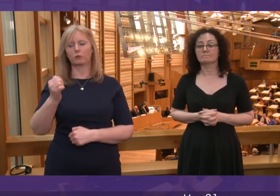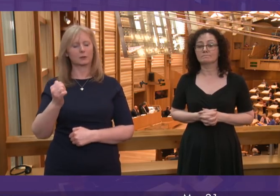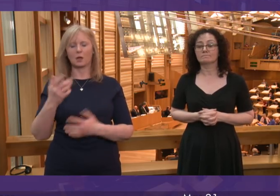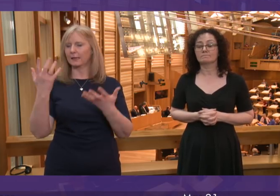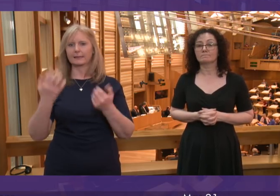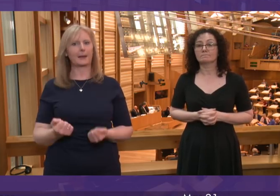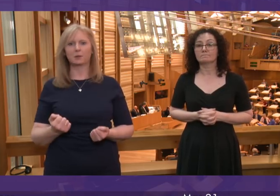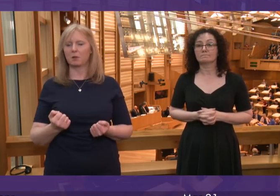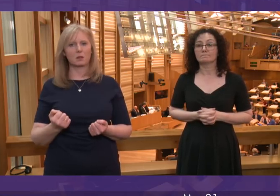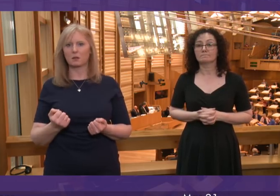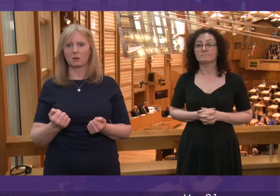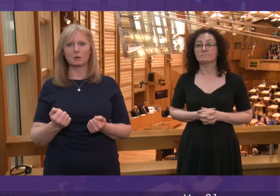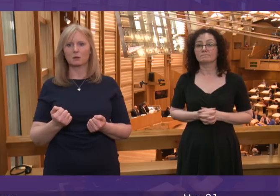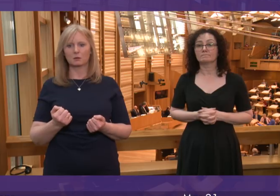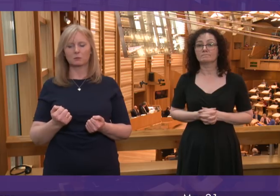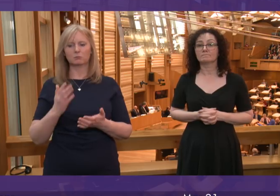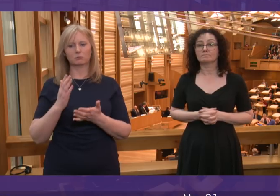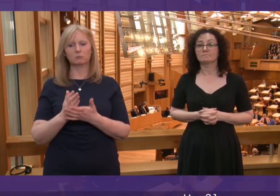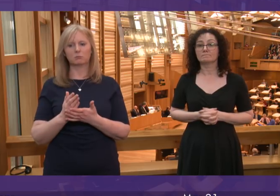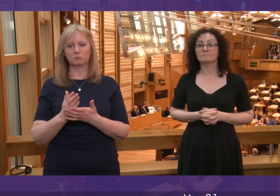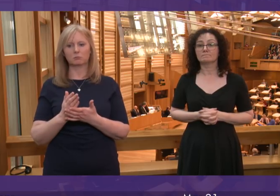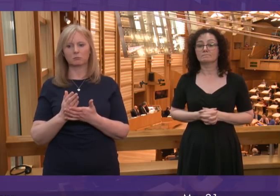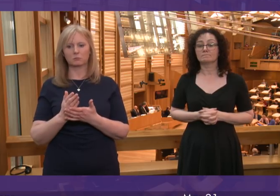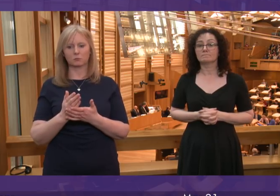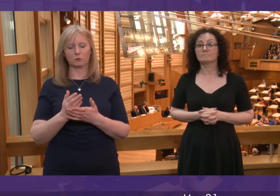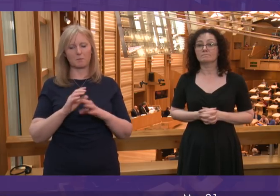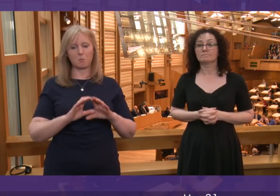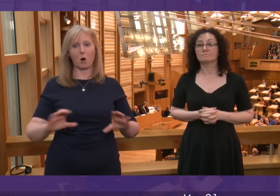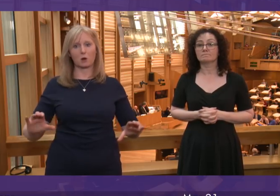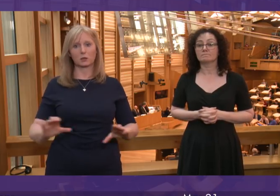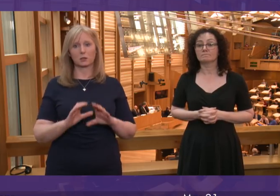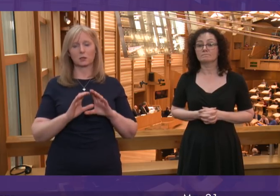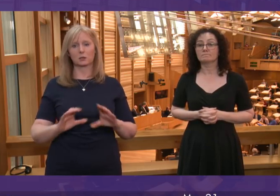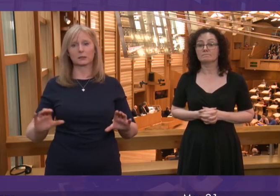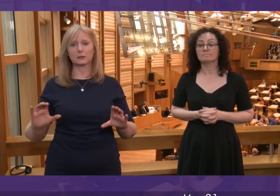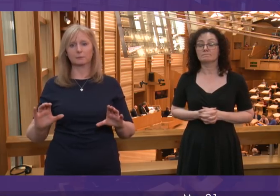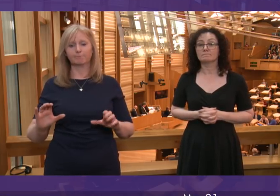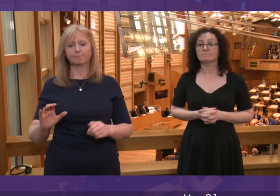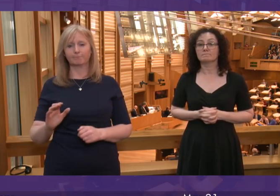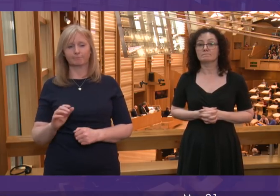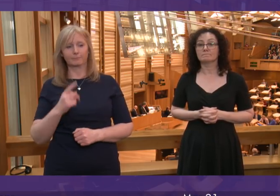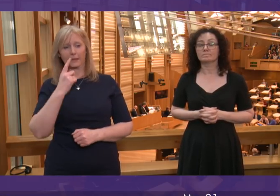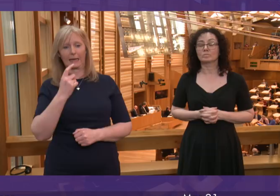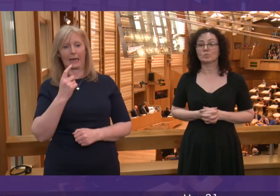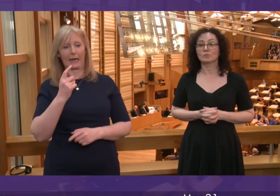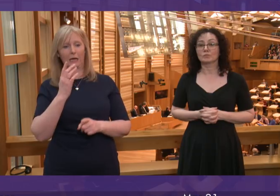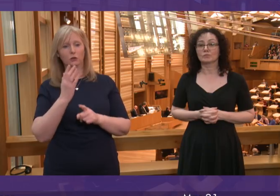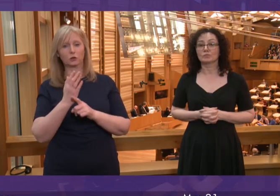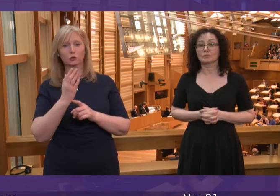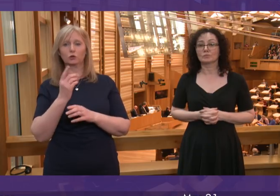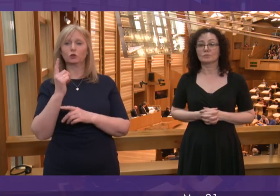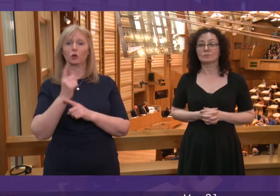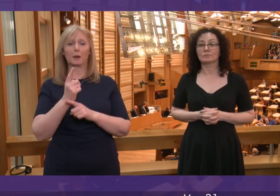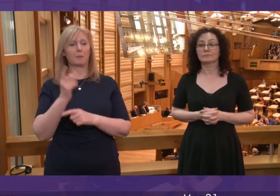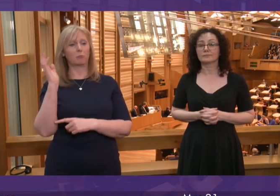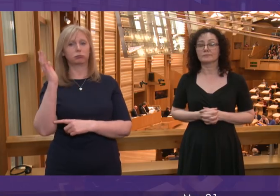unacceptable. That is particularly, but not exclusively, the case on the Borders Railway. I could stand here and talk about some of the reasons behind that in terms of train